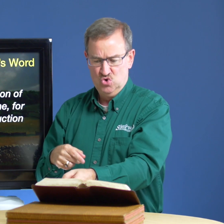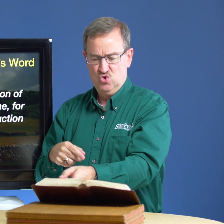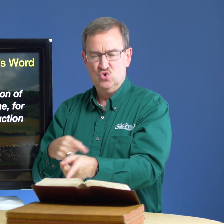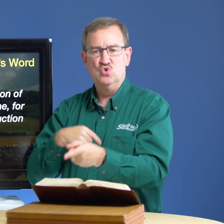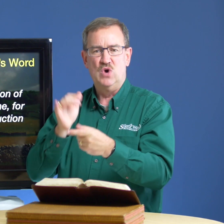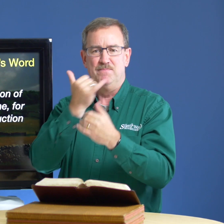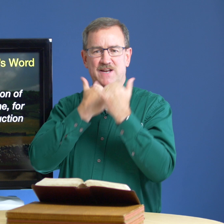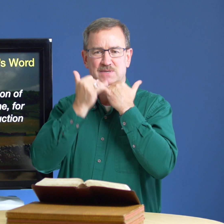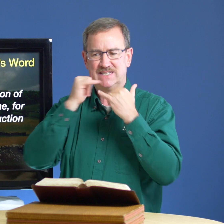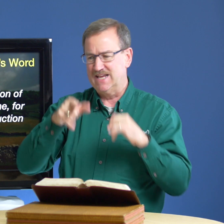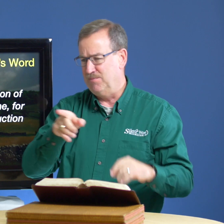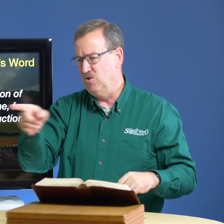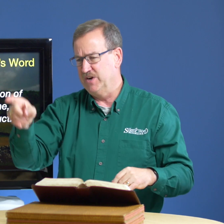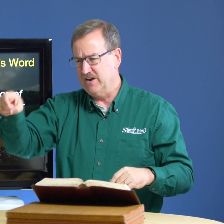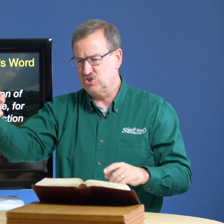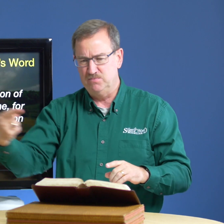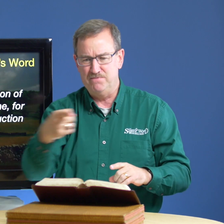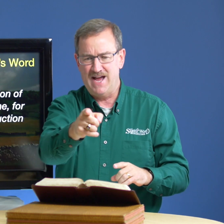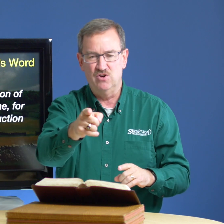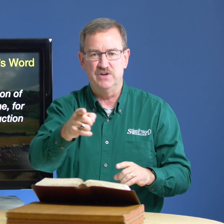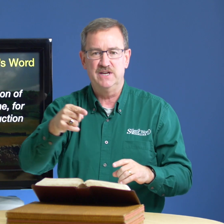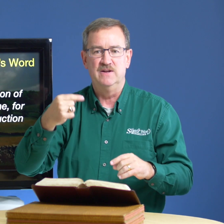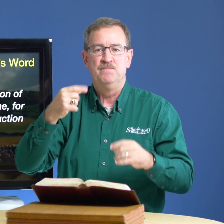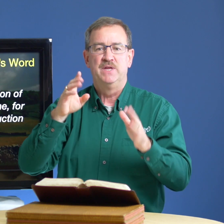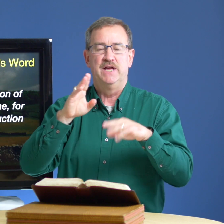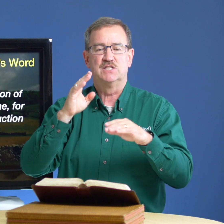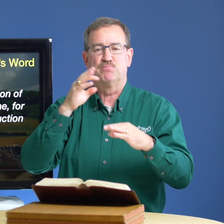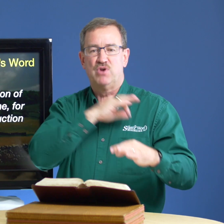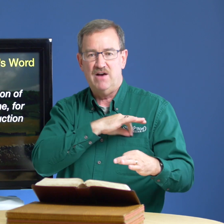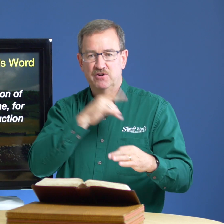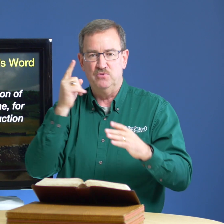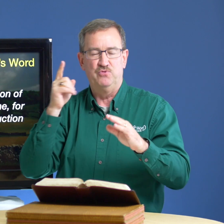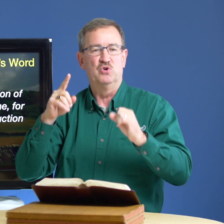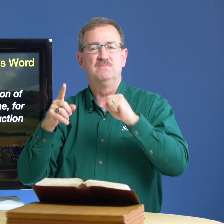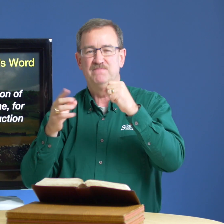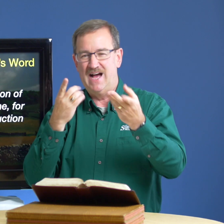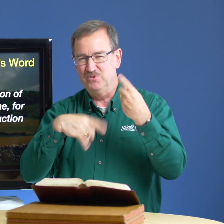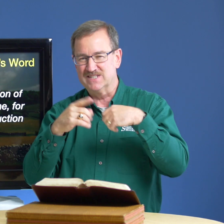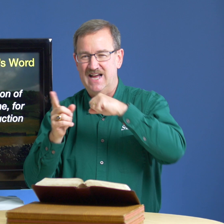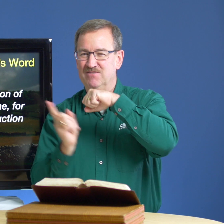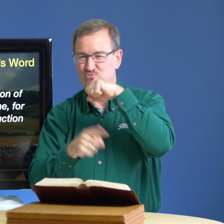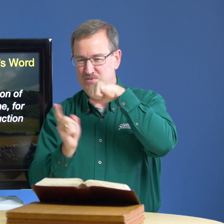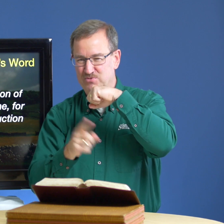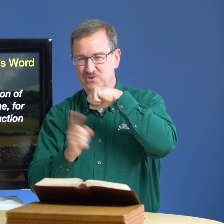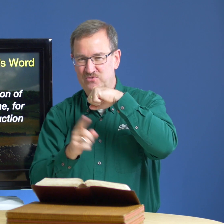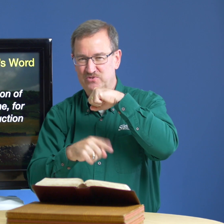oh i made a mistake i'm over here i should be back over here it's profitable for i want to sign reproof